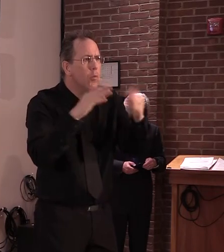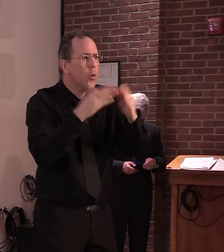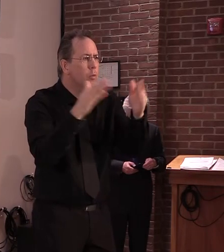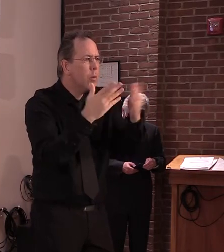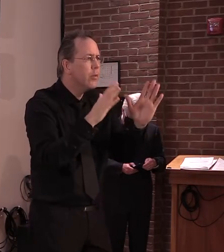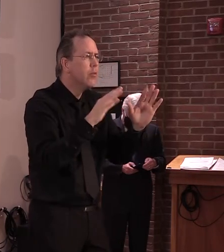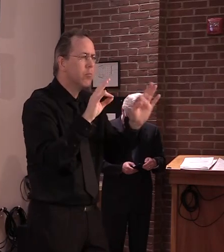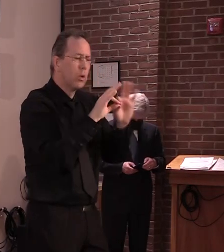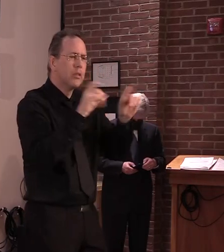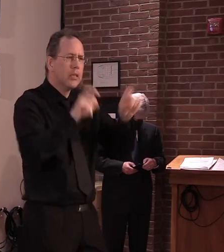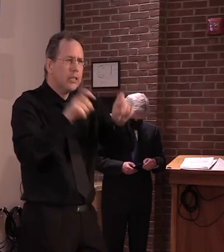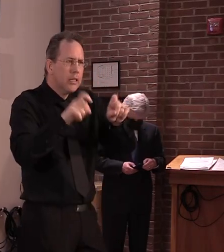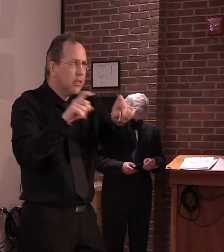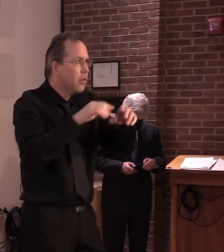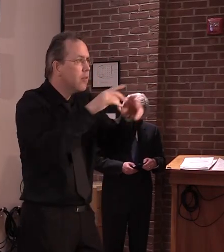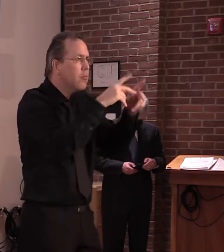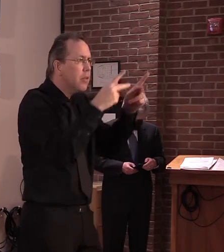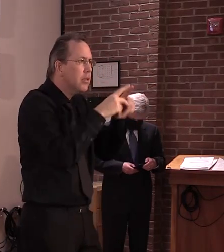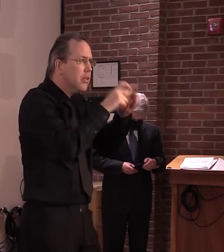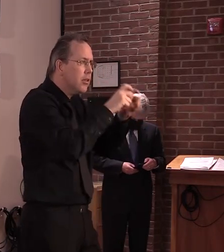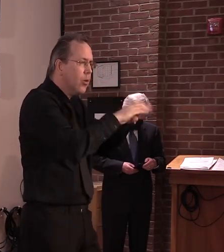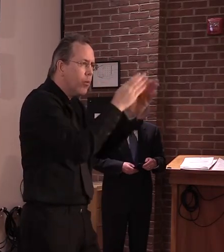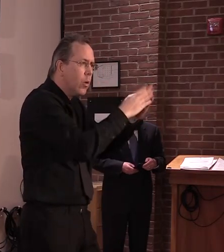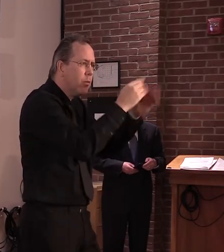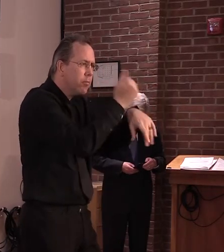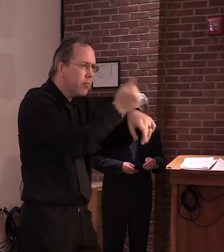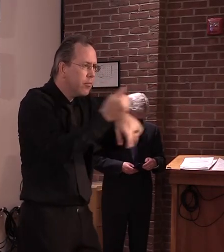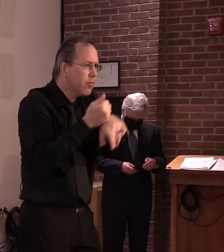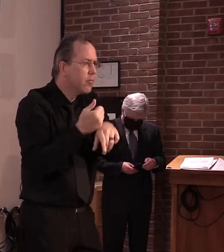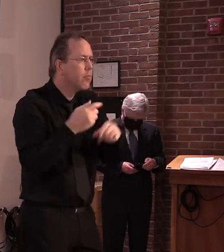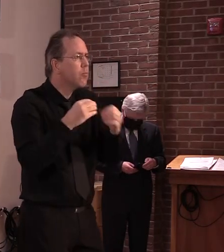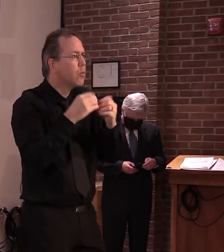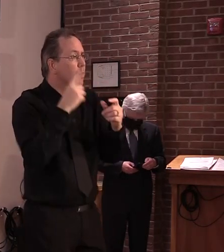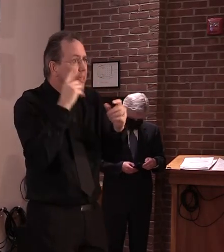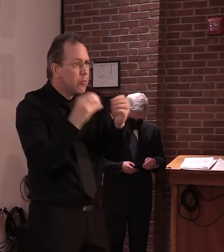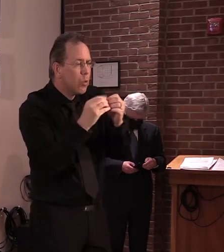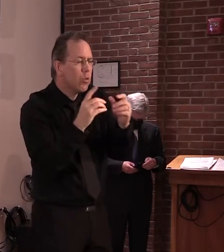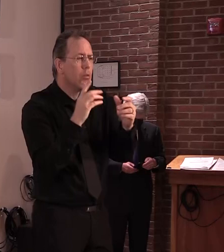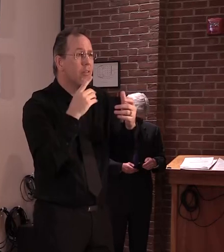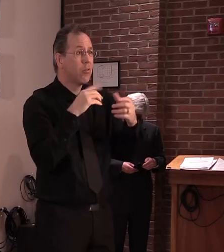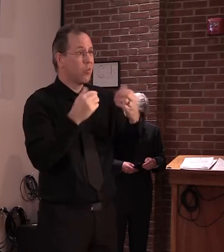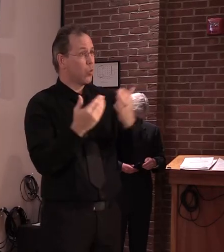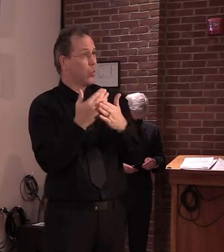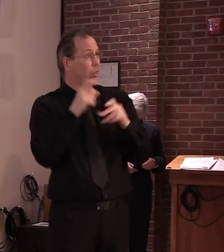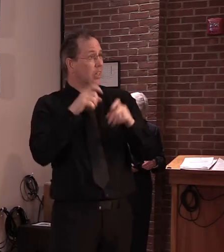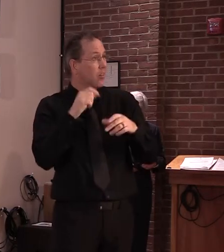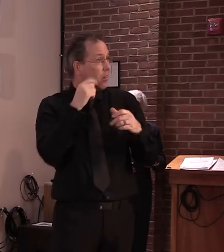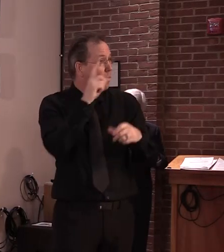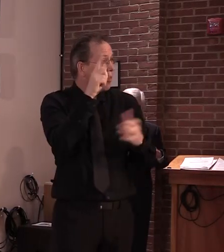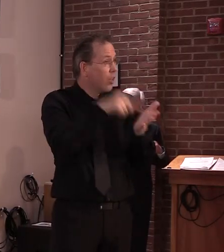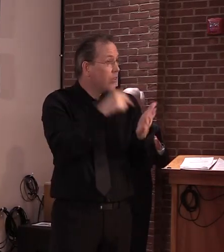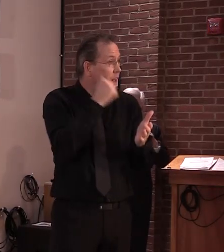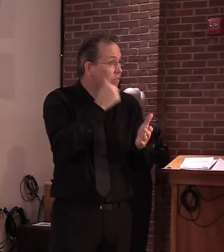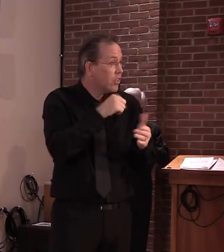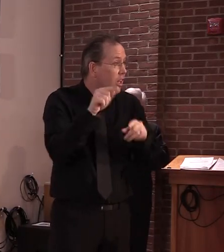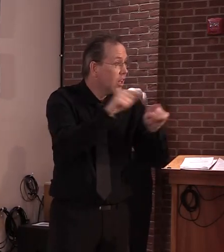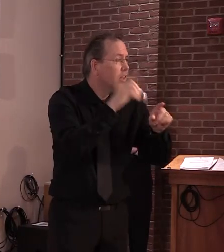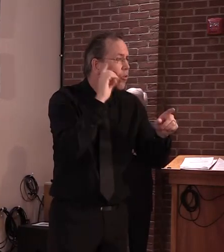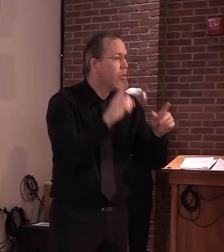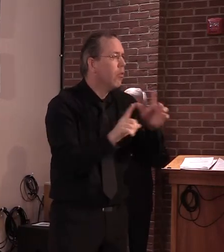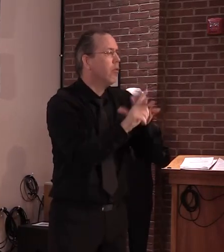more positives in this state. But until there's a vaccine in place, I'm not sure that we can fully,